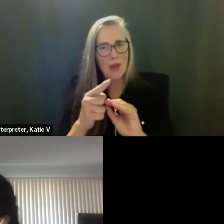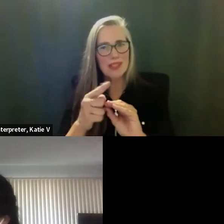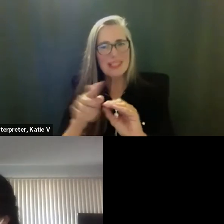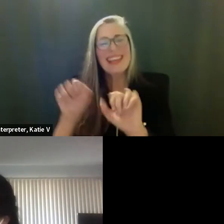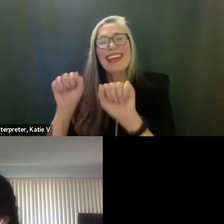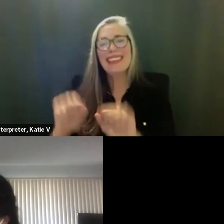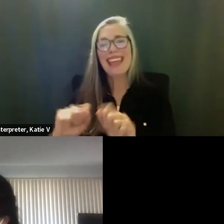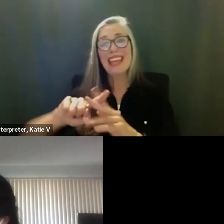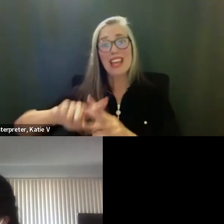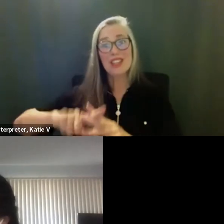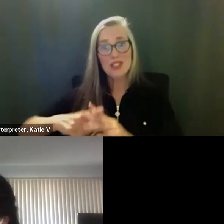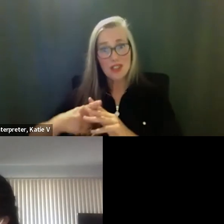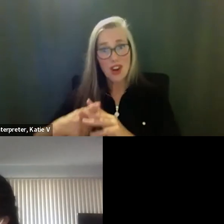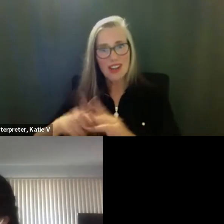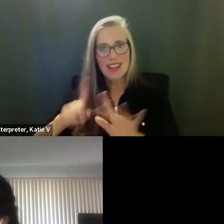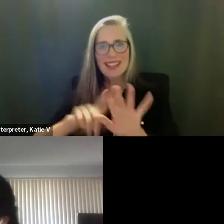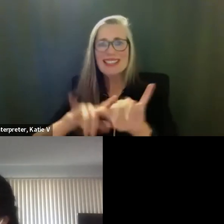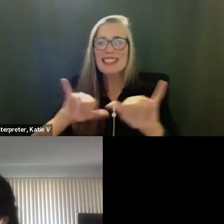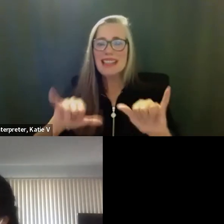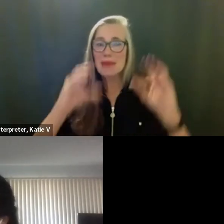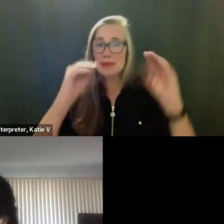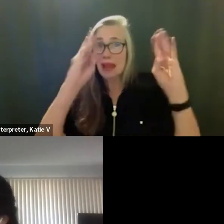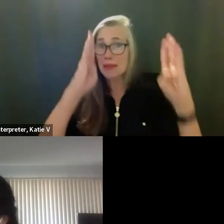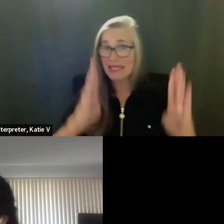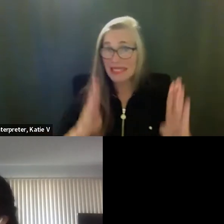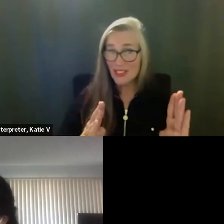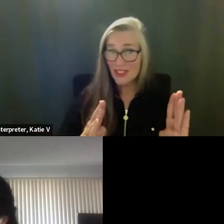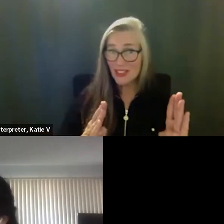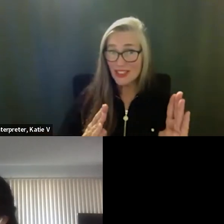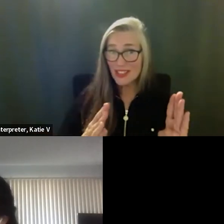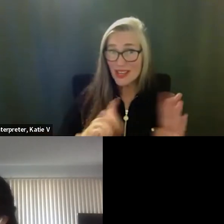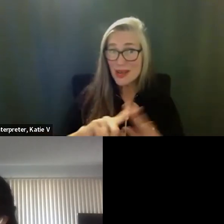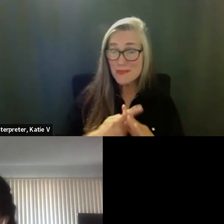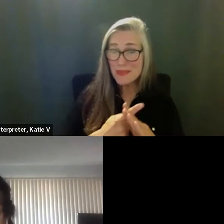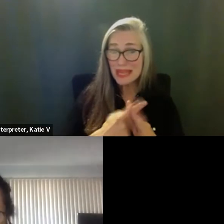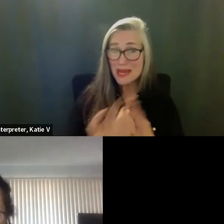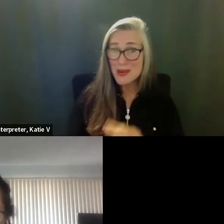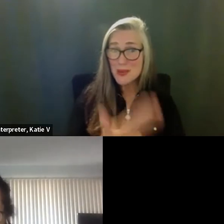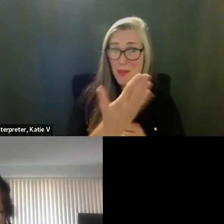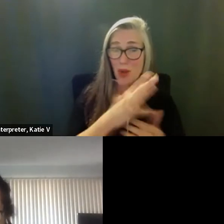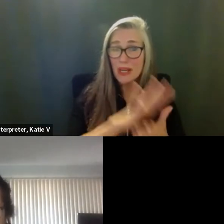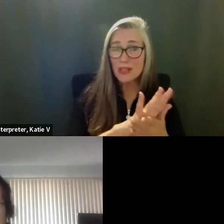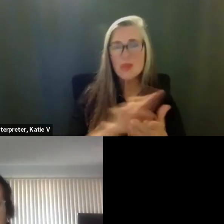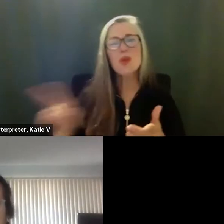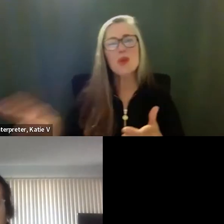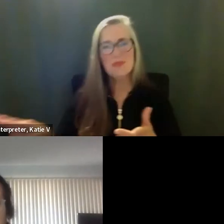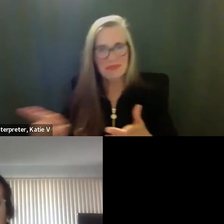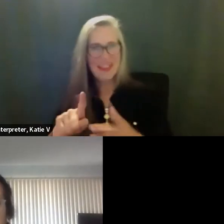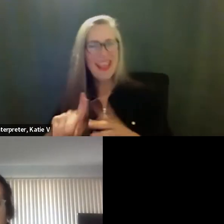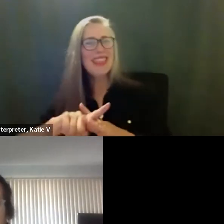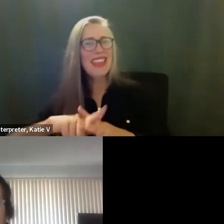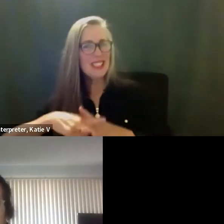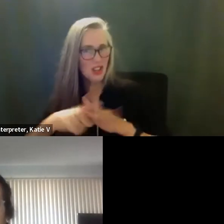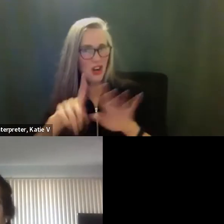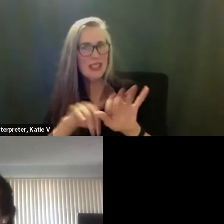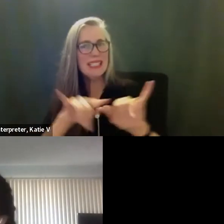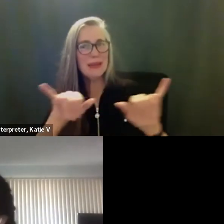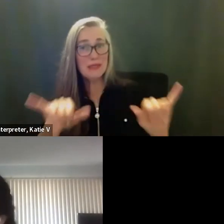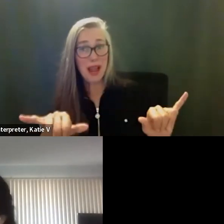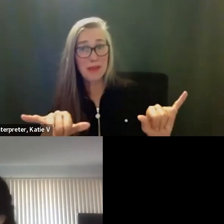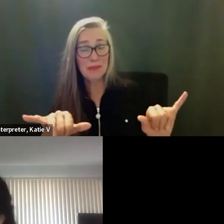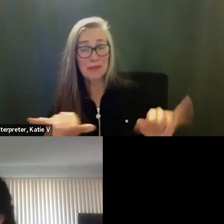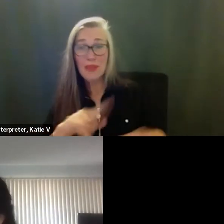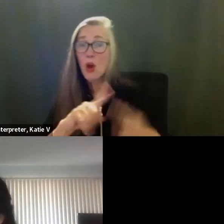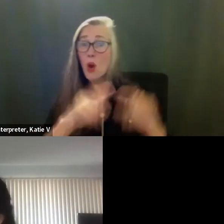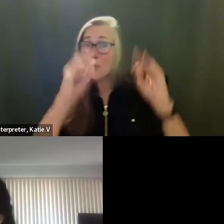day after the school year when teachers have a work day. Um, the three before school starts are really vital cause they, they